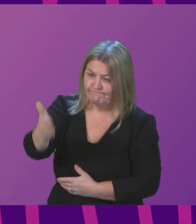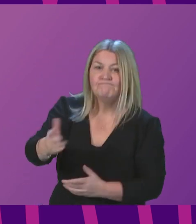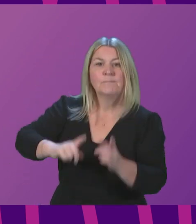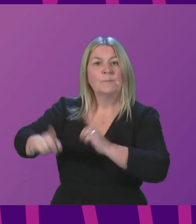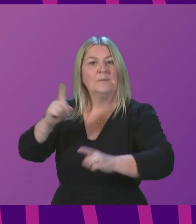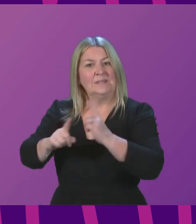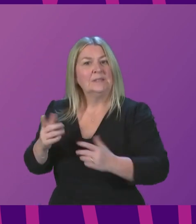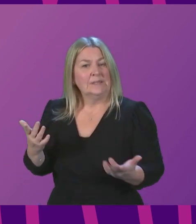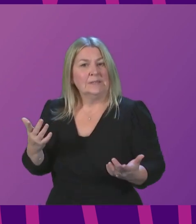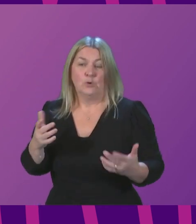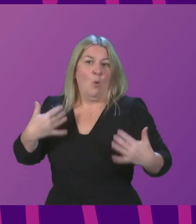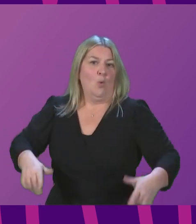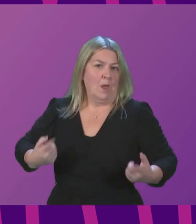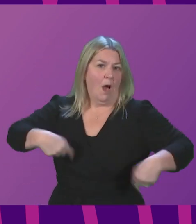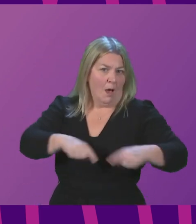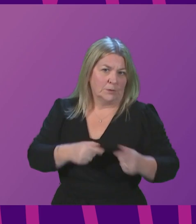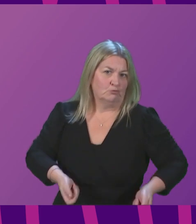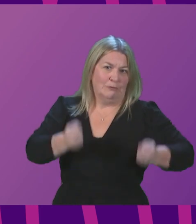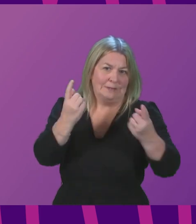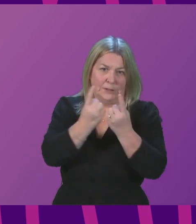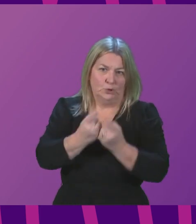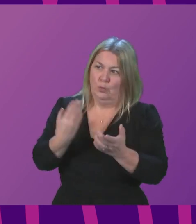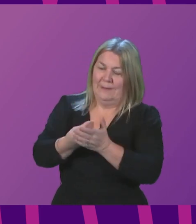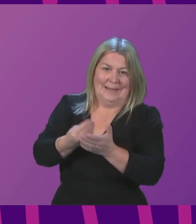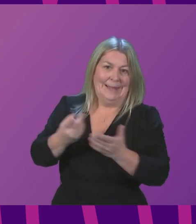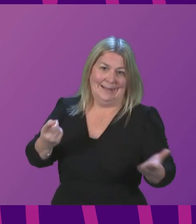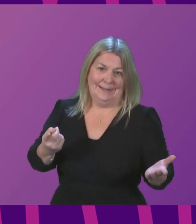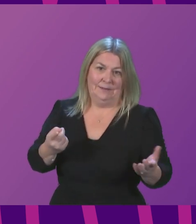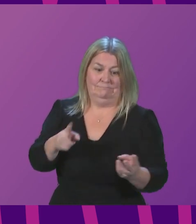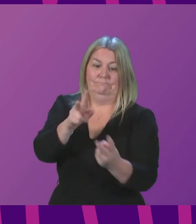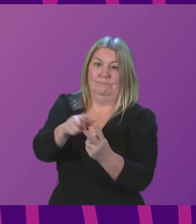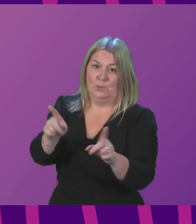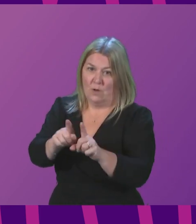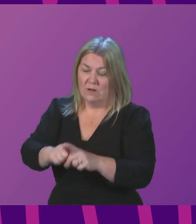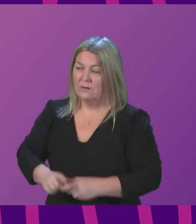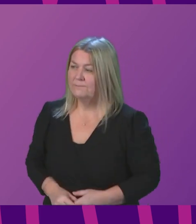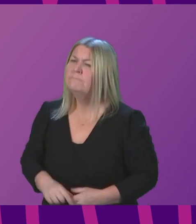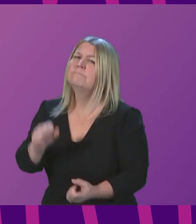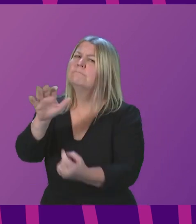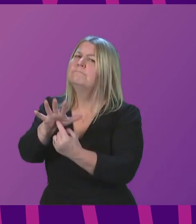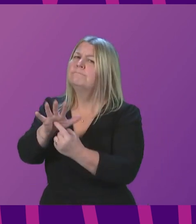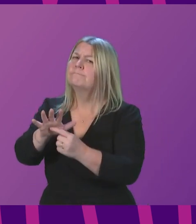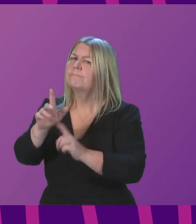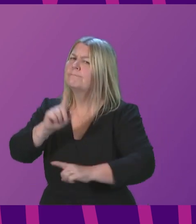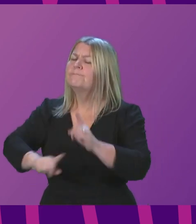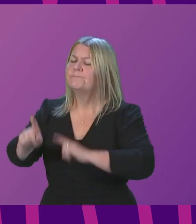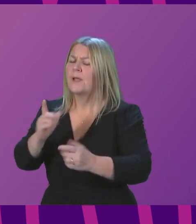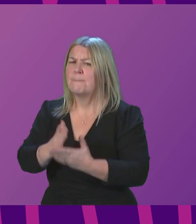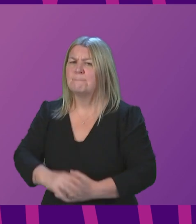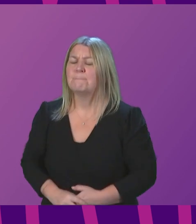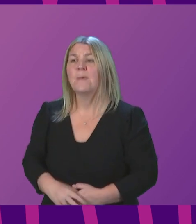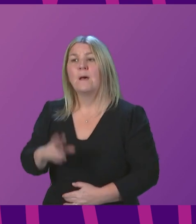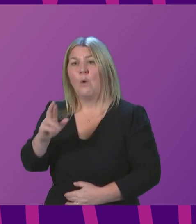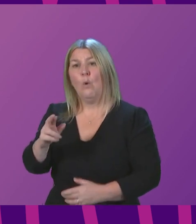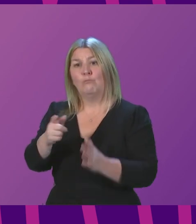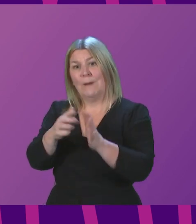It is not just the Scottish Government who are raising these points. But these meetings are really important. I hope the Prime Minister and the Chancellor engage directly